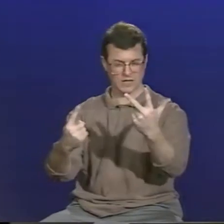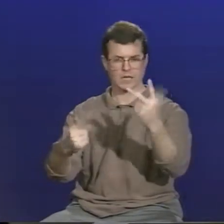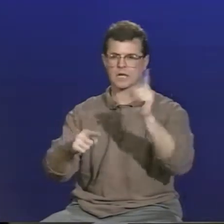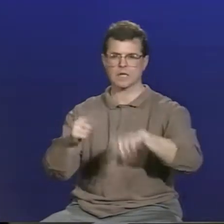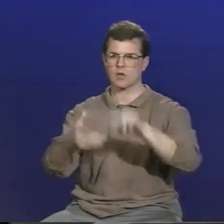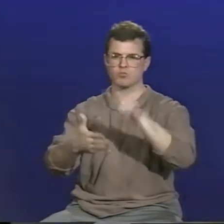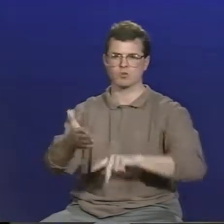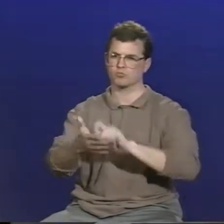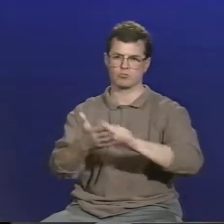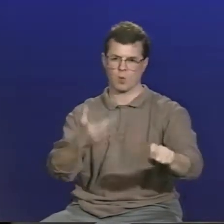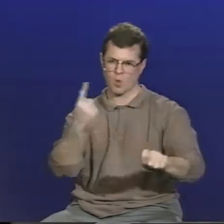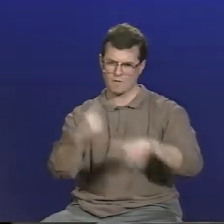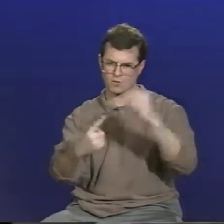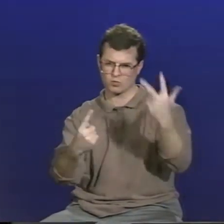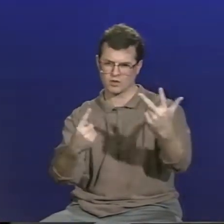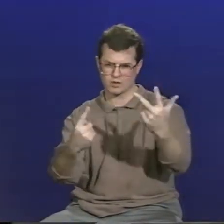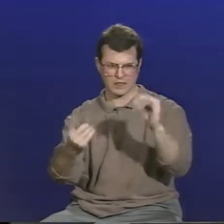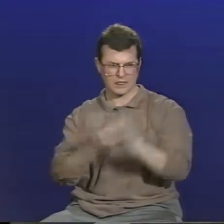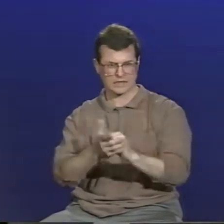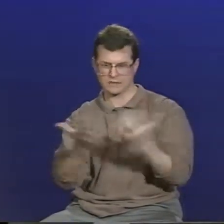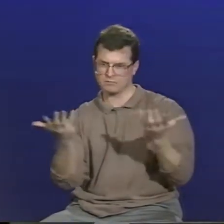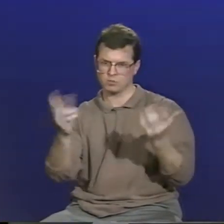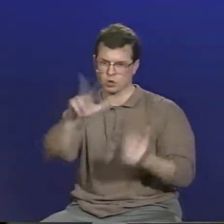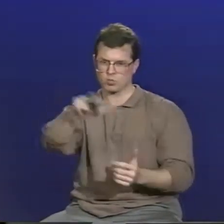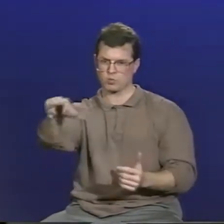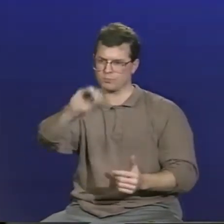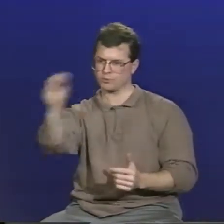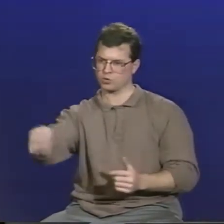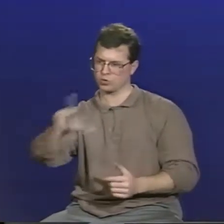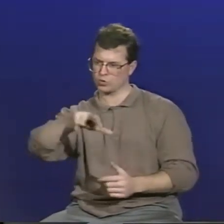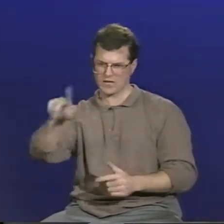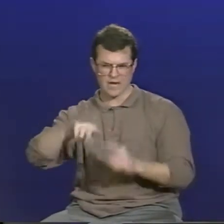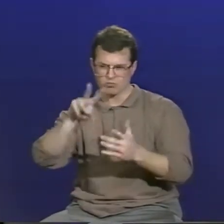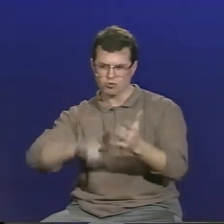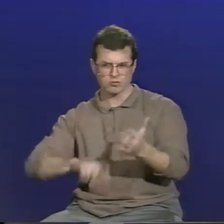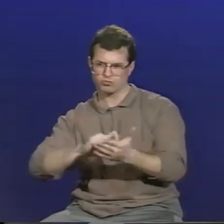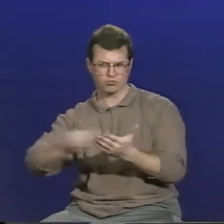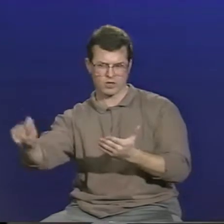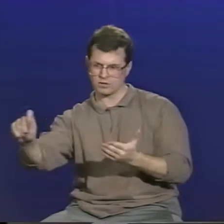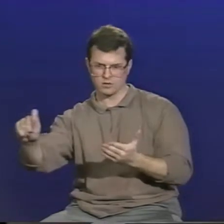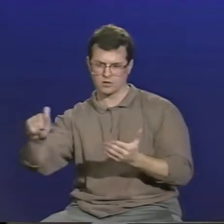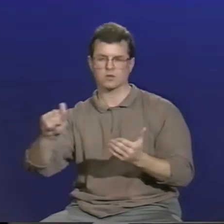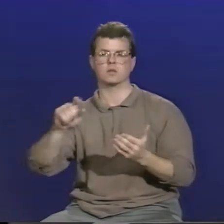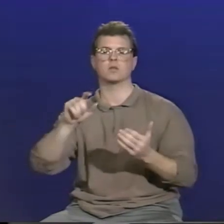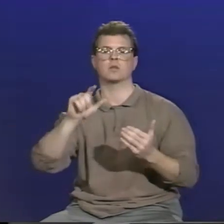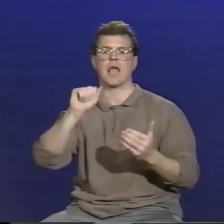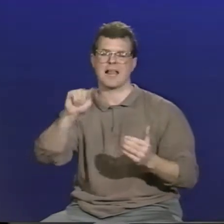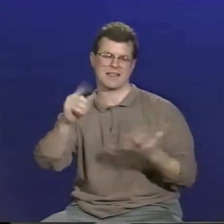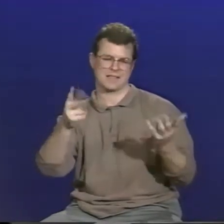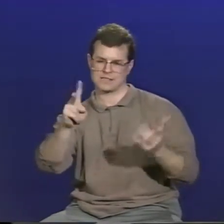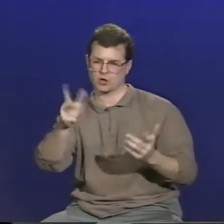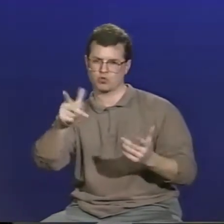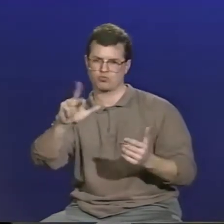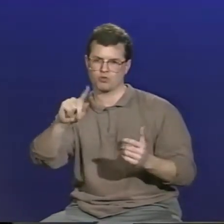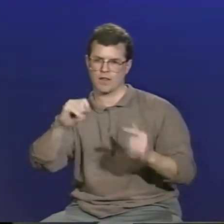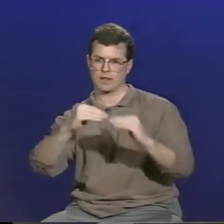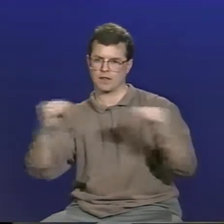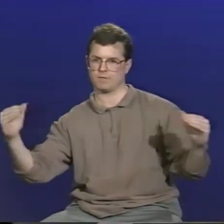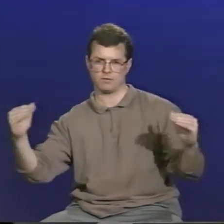In America today, one out of every three persons is illiterate. That's 33% of the American population who cannot read